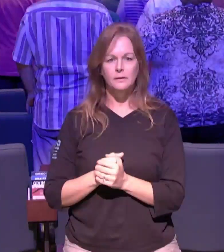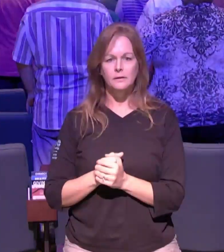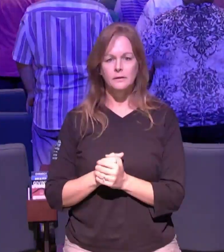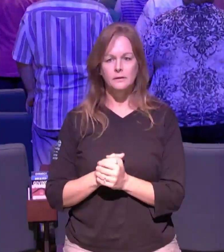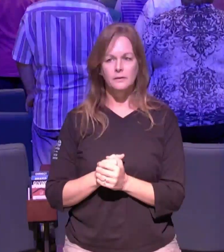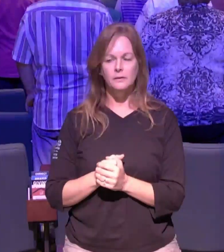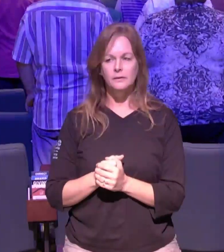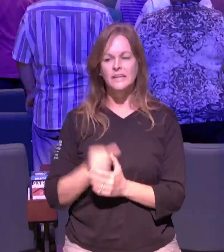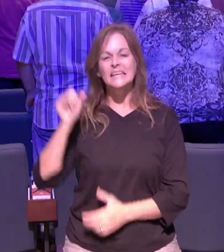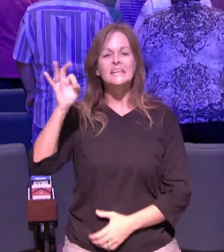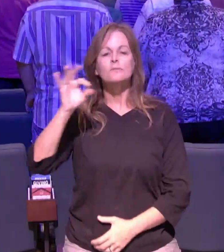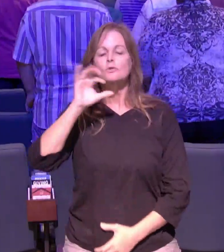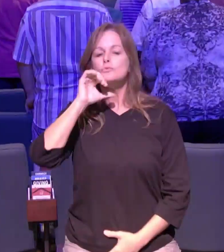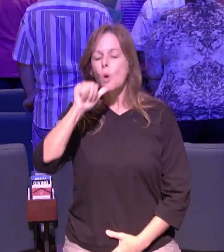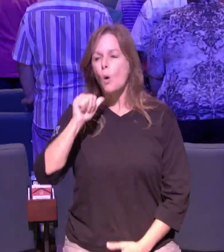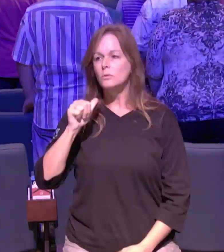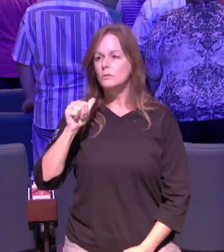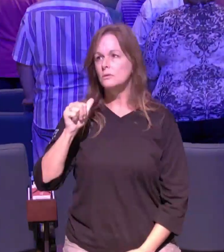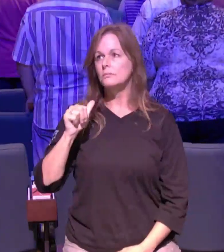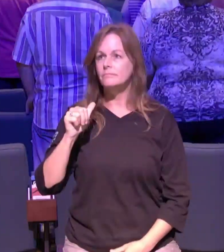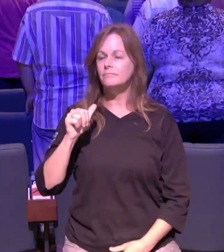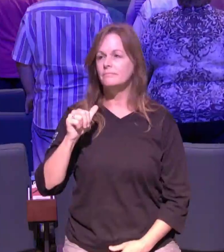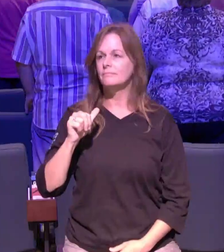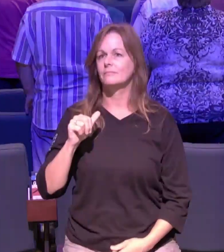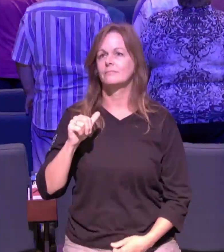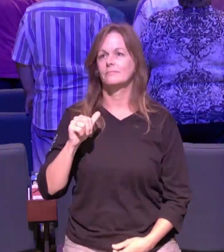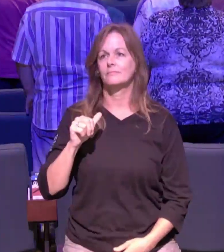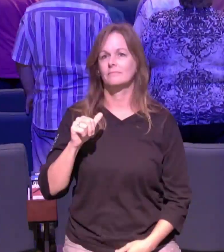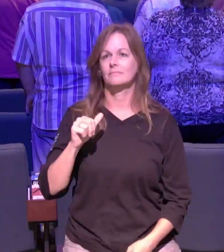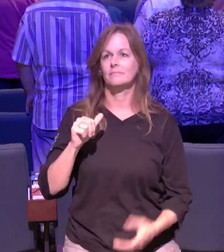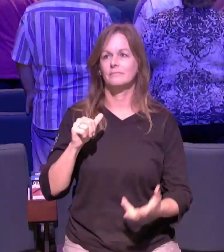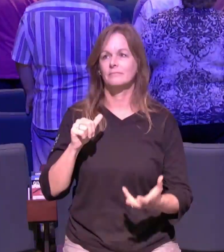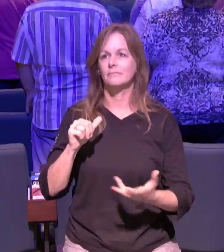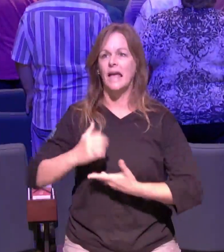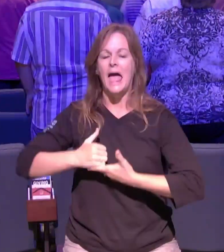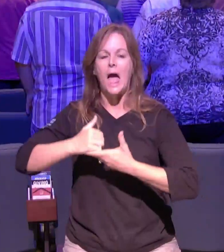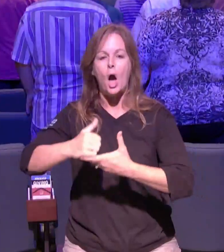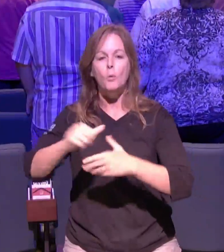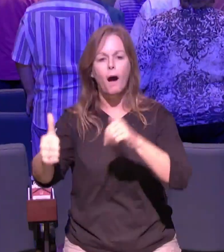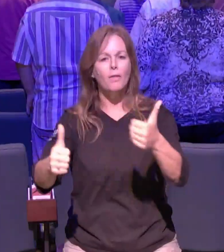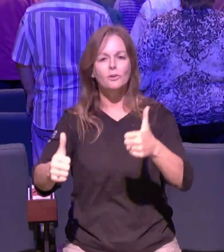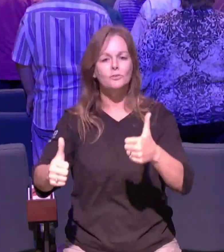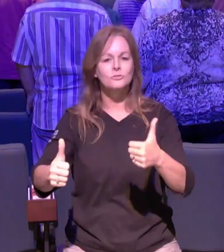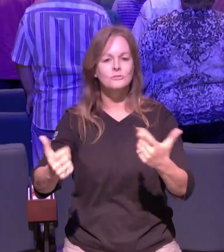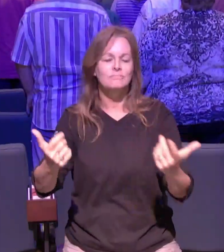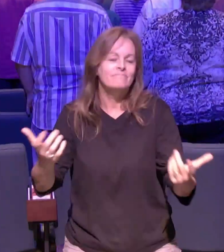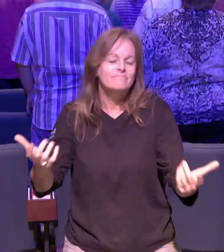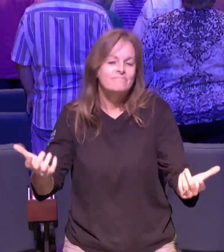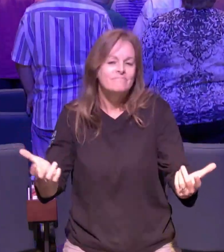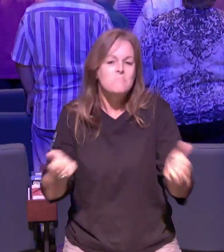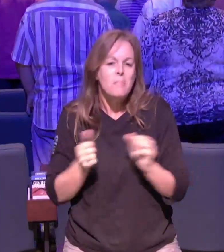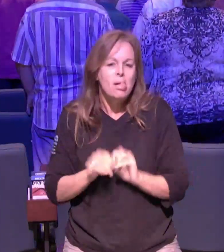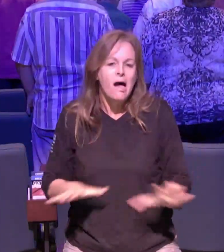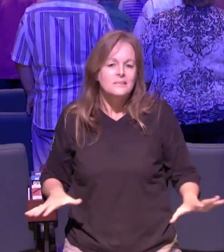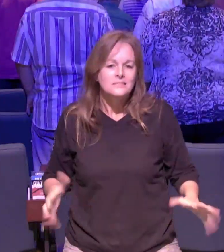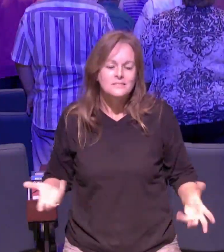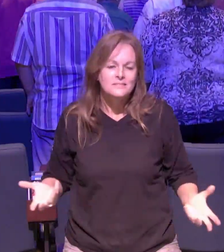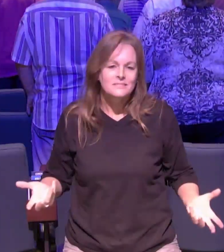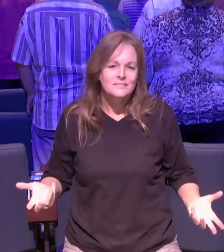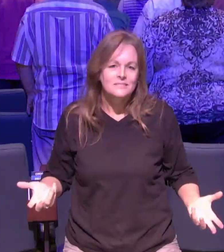don't possess and so i just want to have two prayers as we close today our teams are going to pray first of all that we as a church would step in to everything god